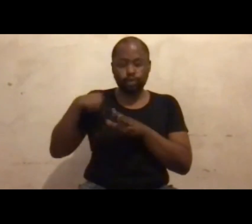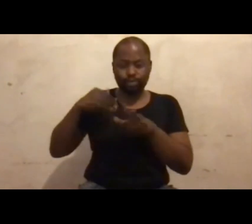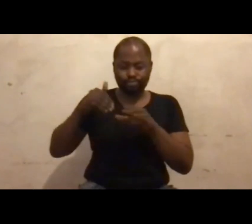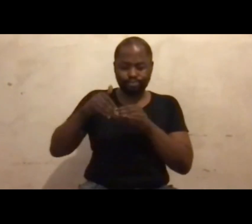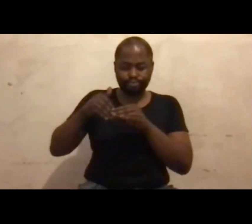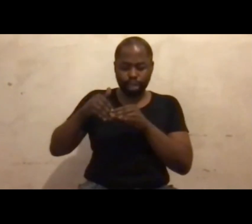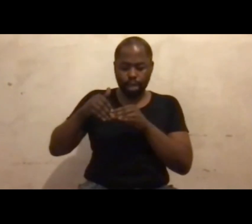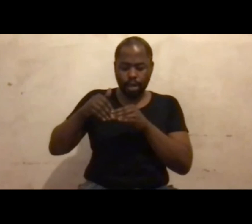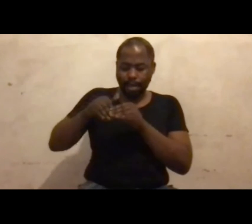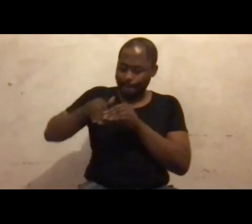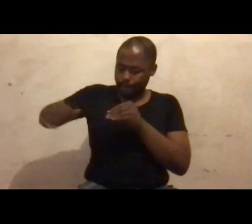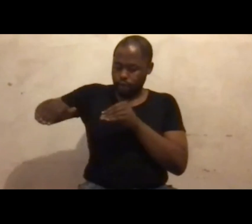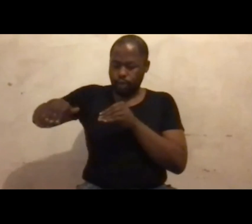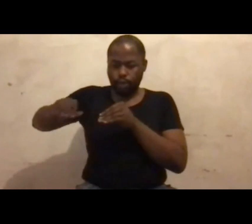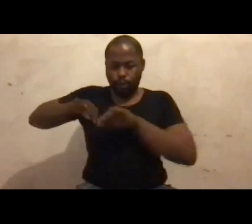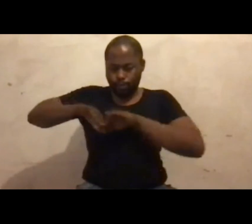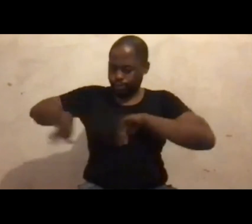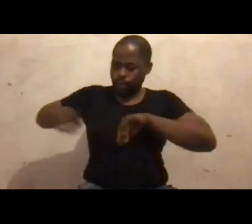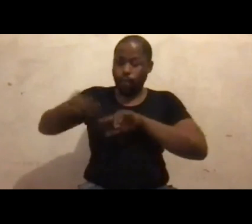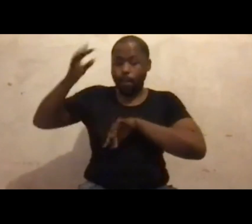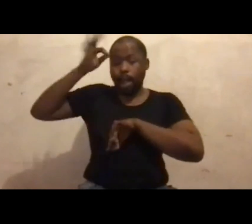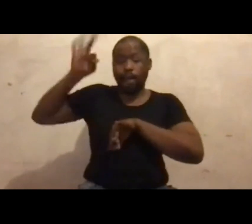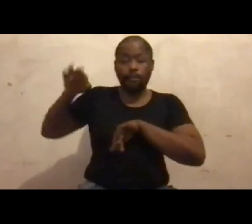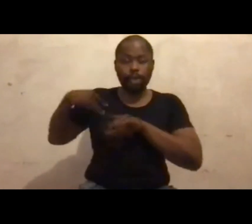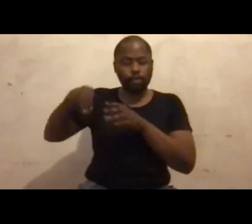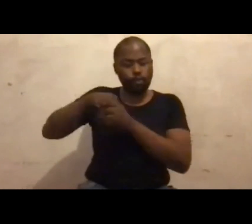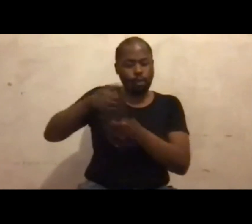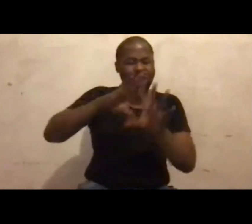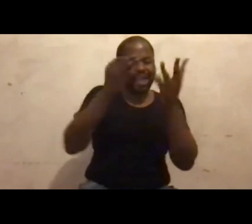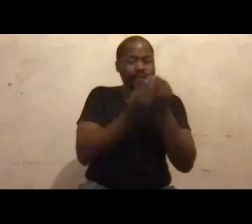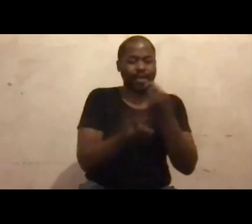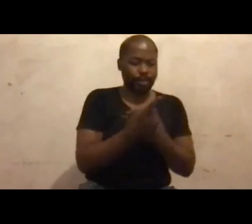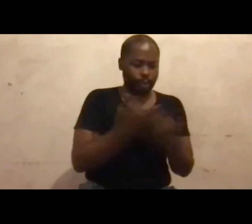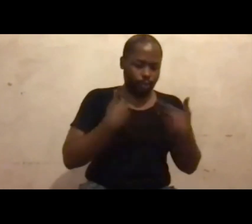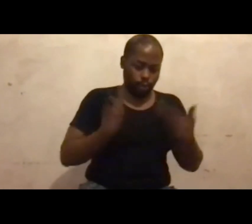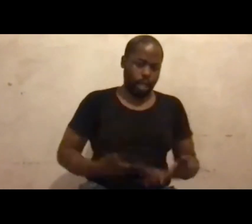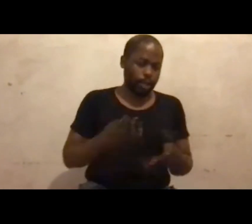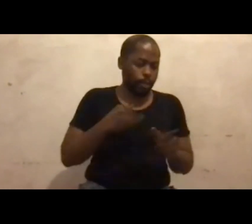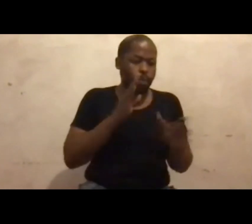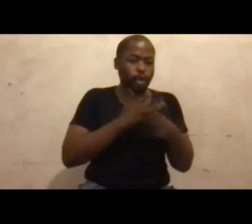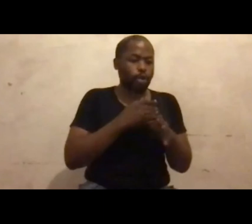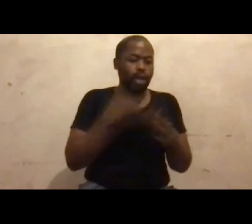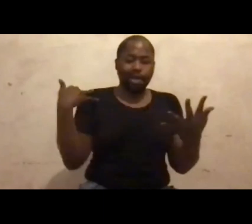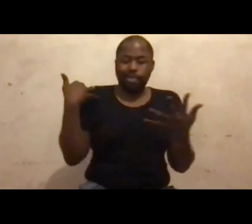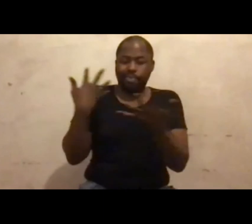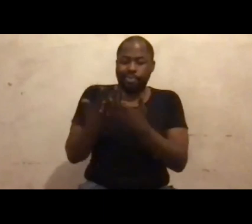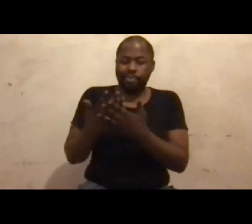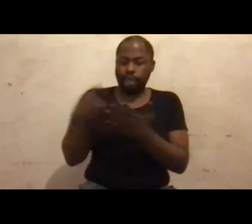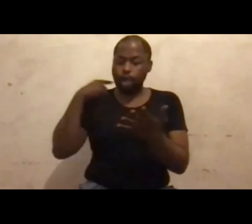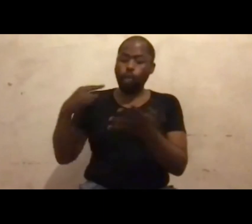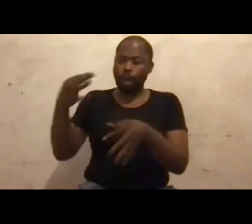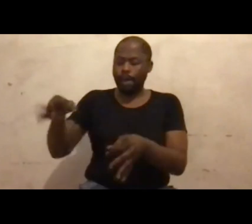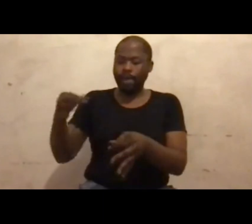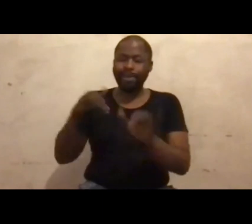claim that space without actually putting anything meaningful on the table. And what you're saying is that if we as disabled